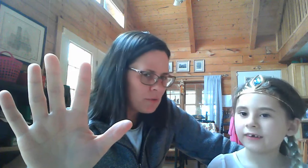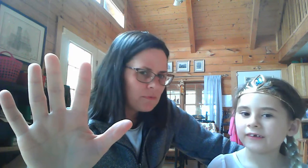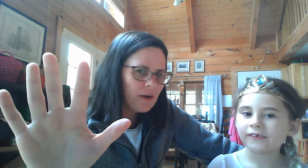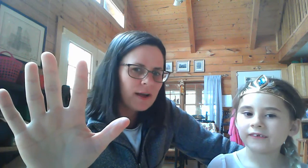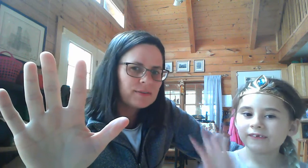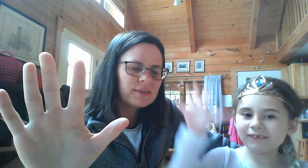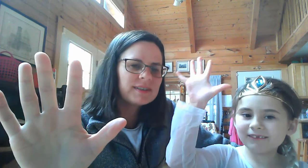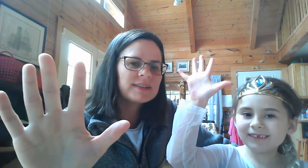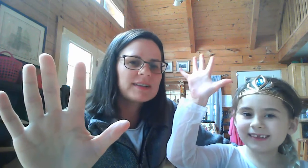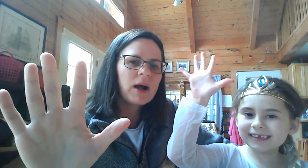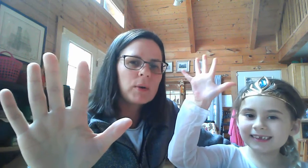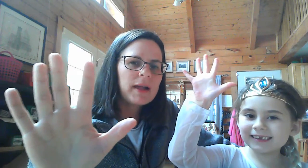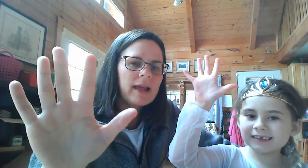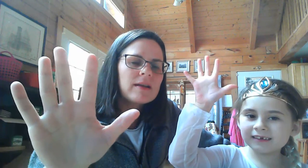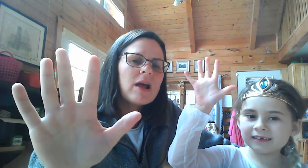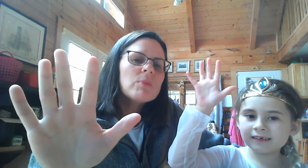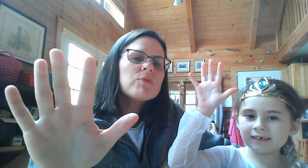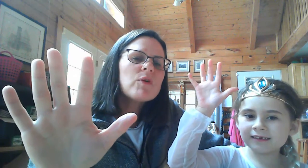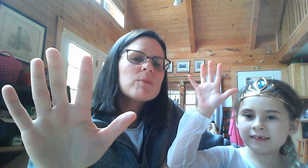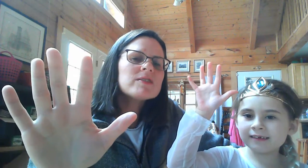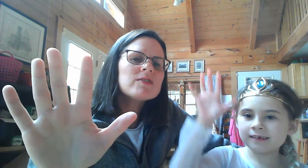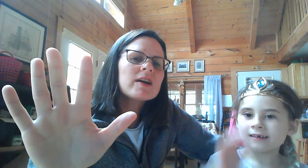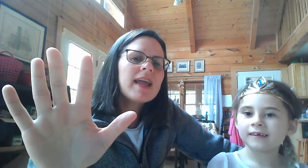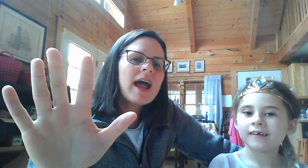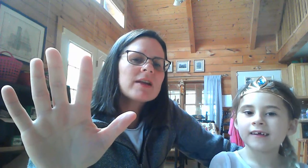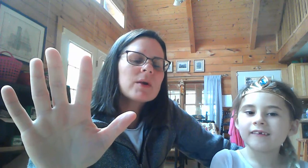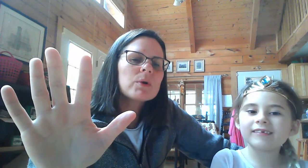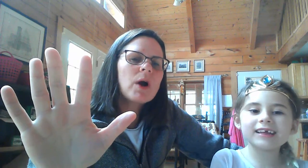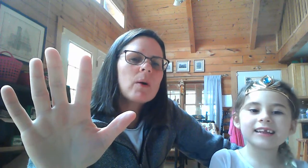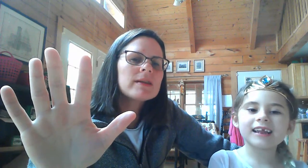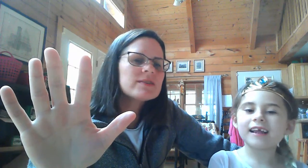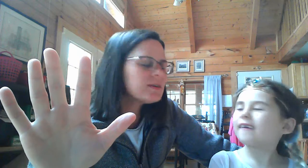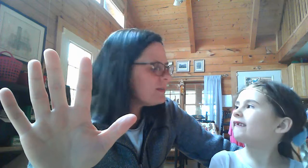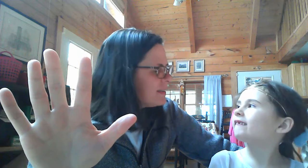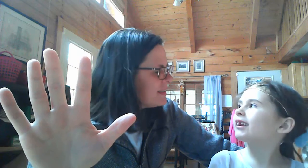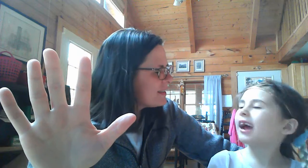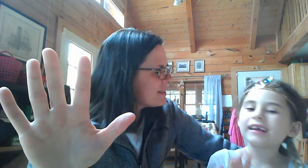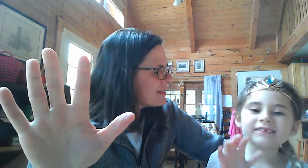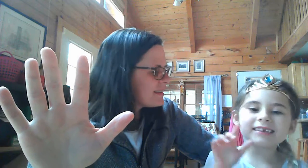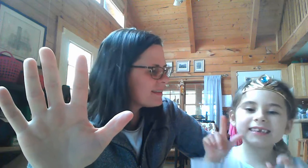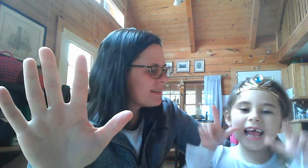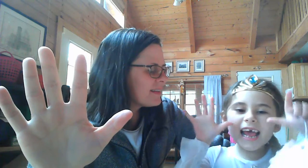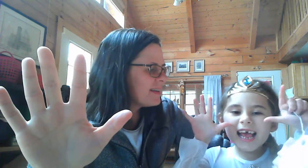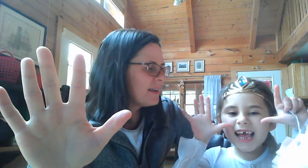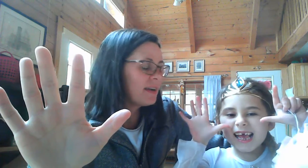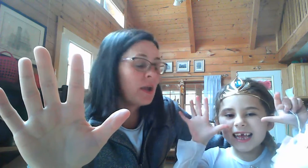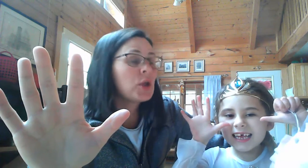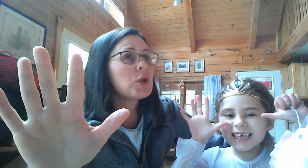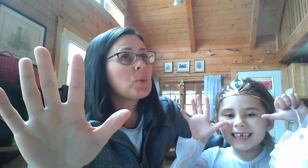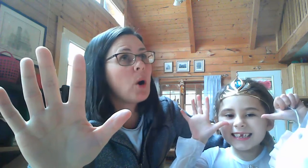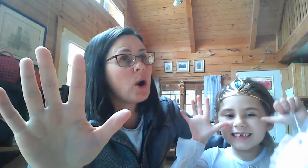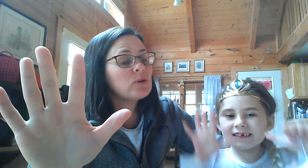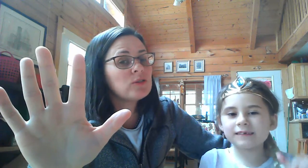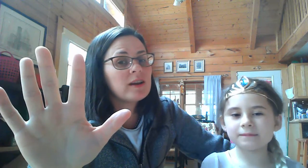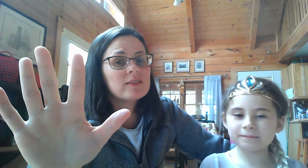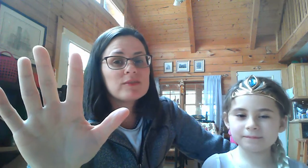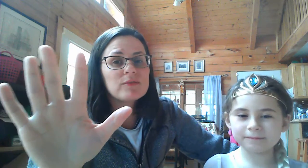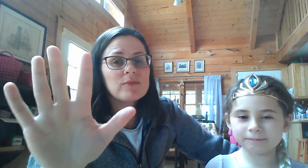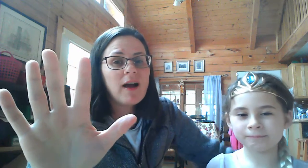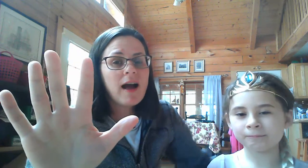them five? Okay before we start counting we're going to... But I'm six! You are six. Five